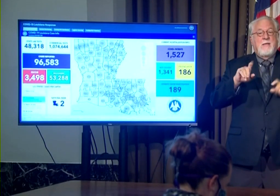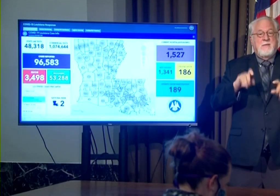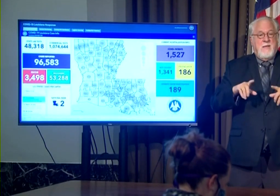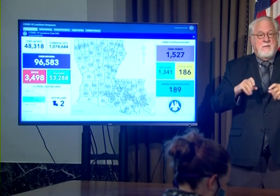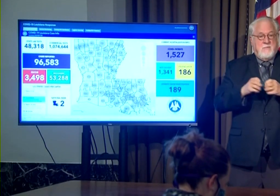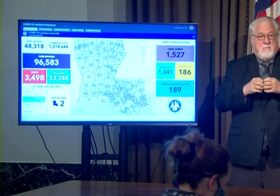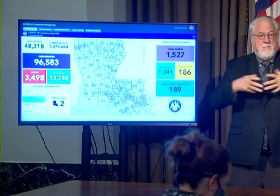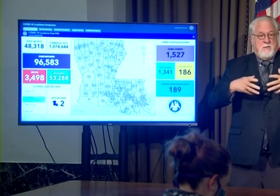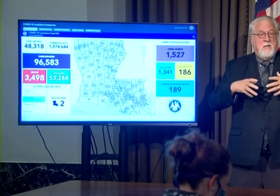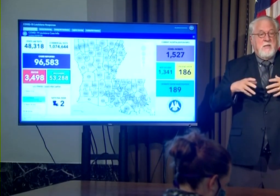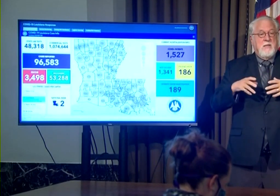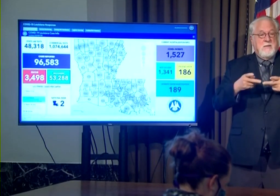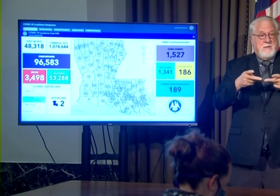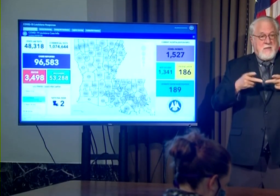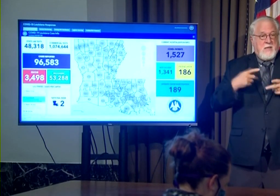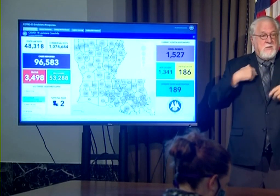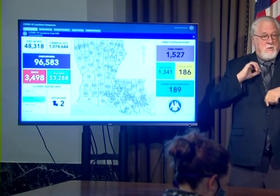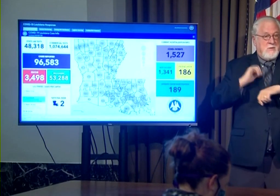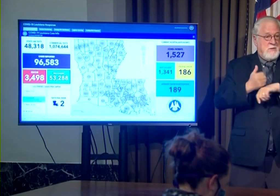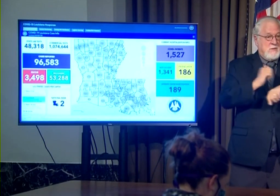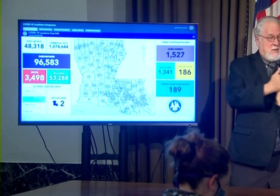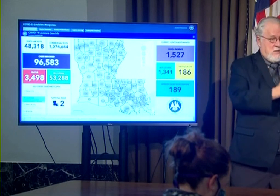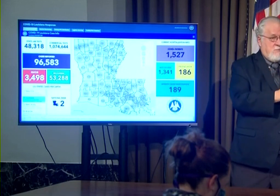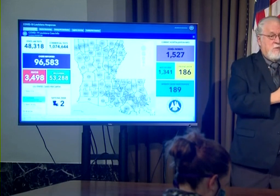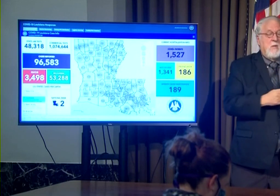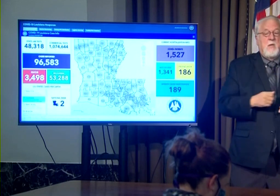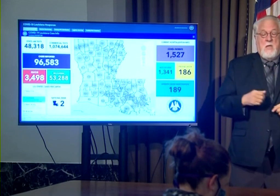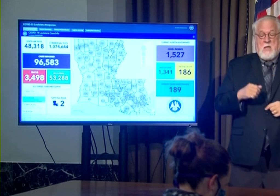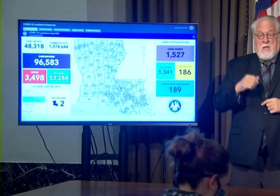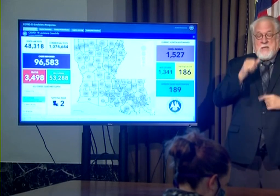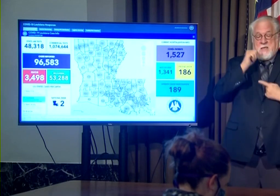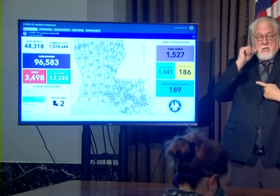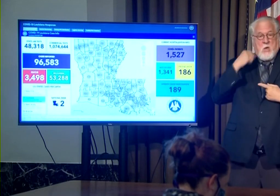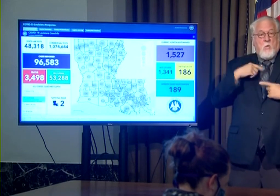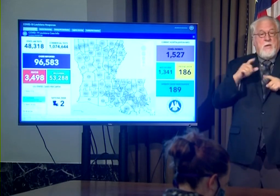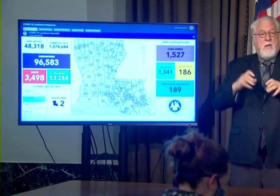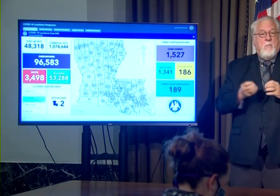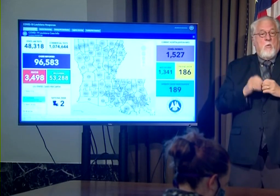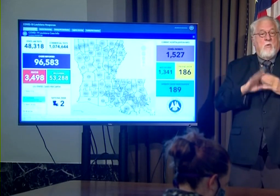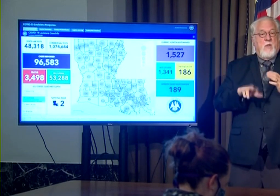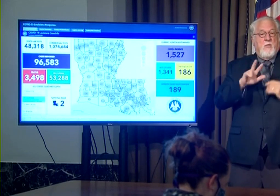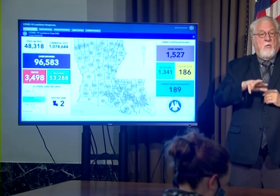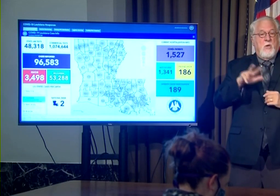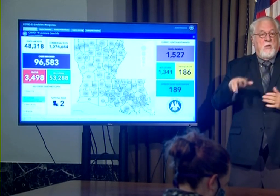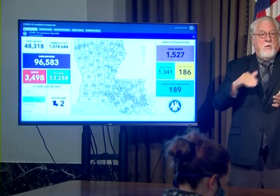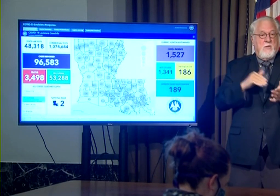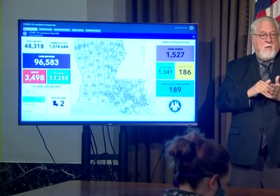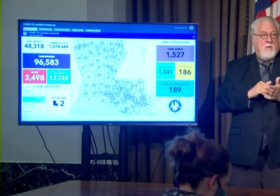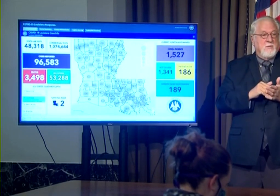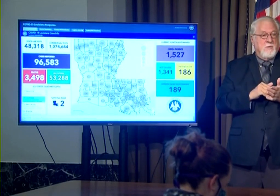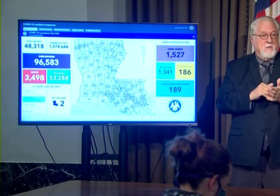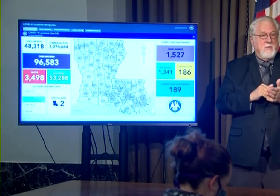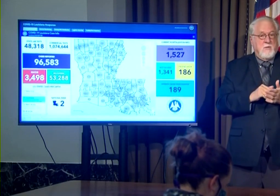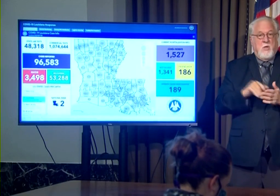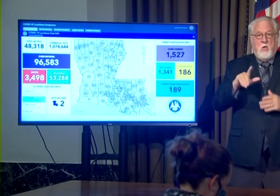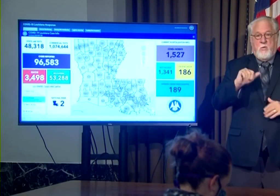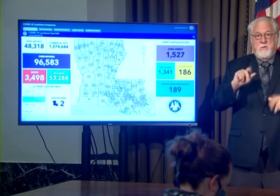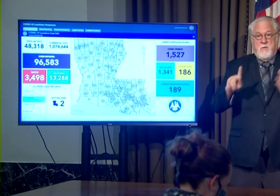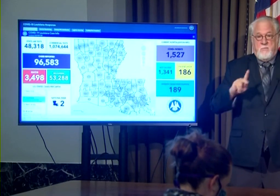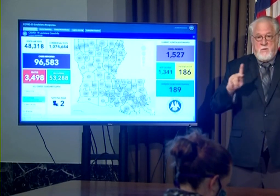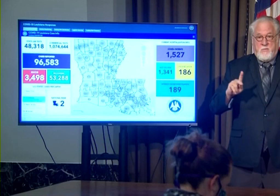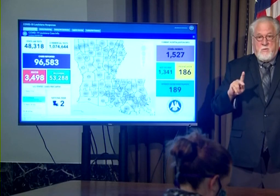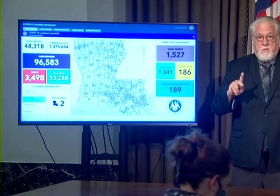that we have set up as of yesterday we've tested more than thirty three thousand Louisiana's